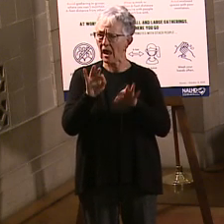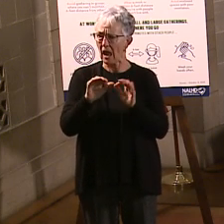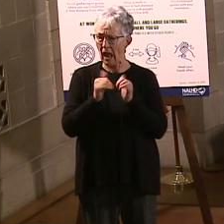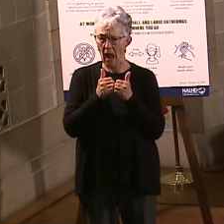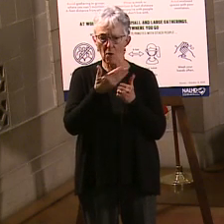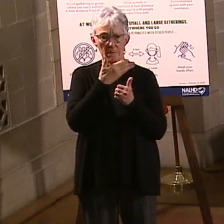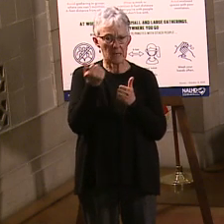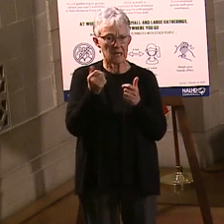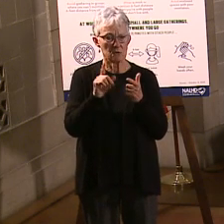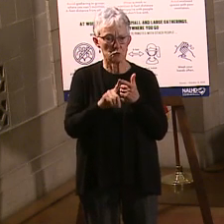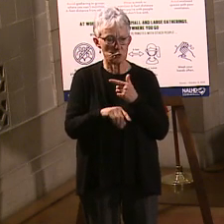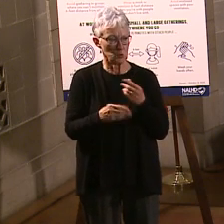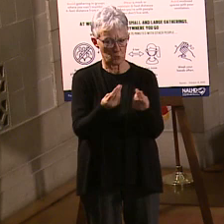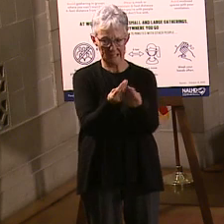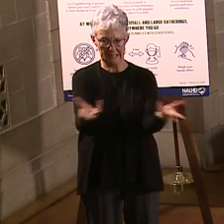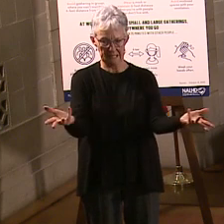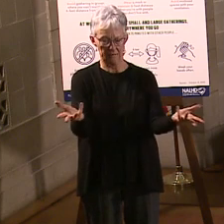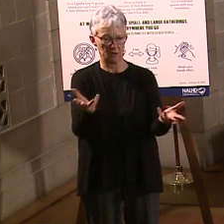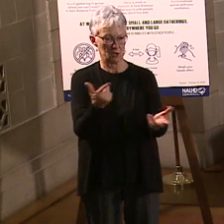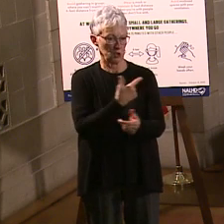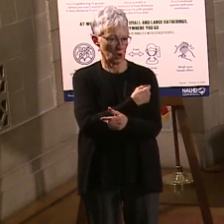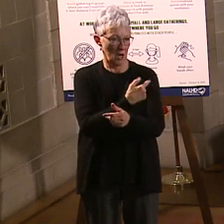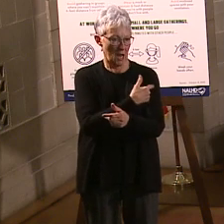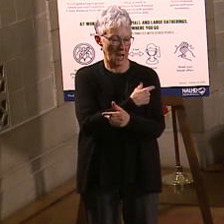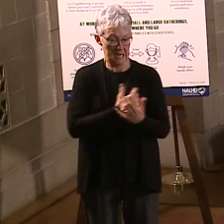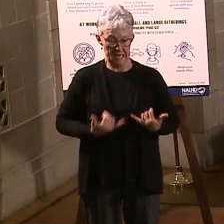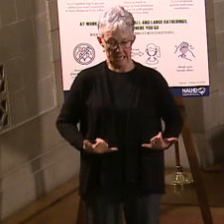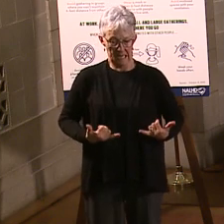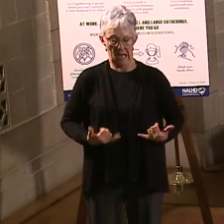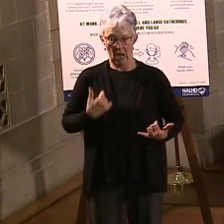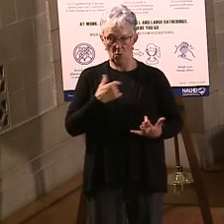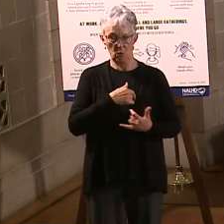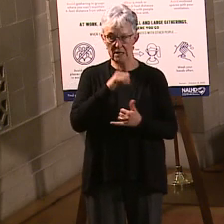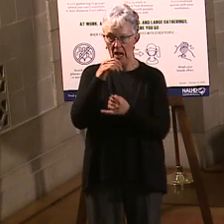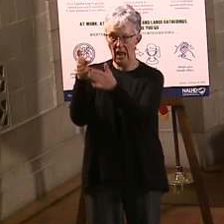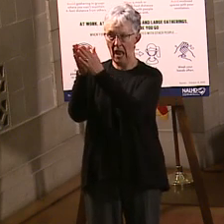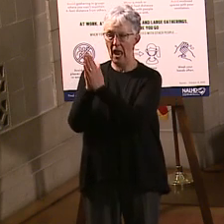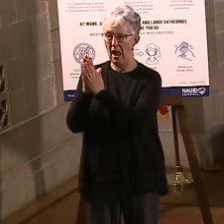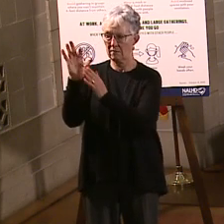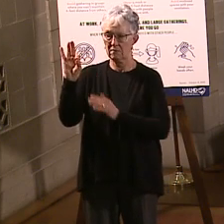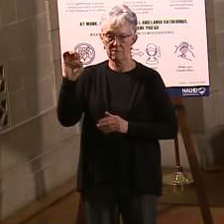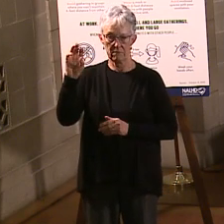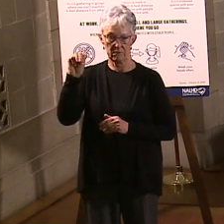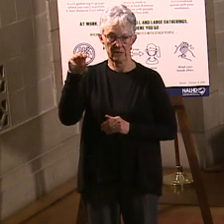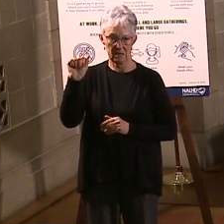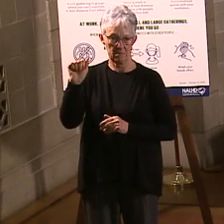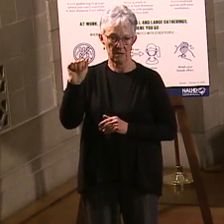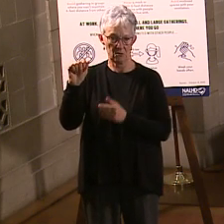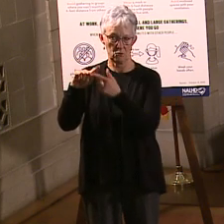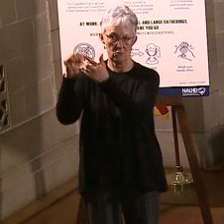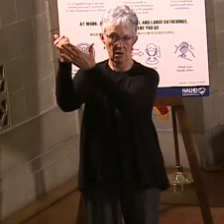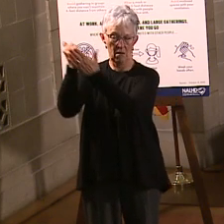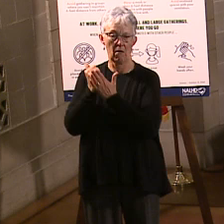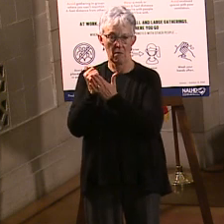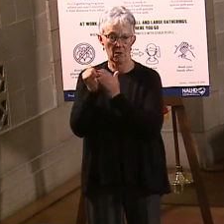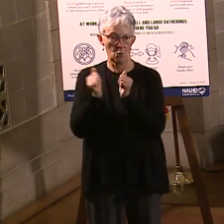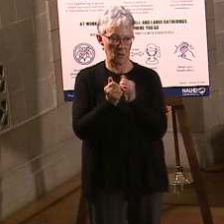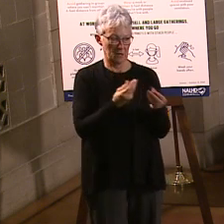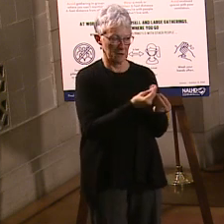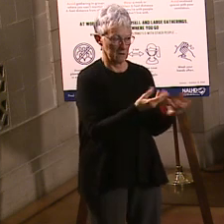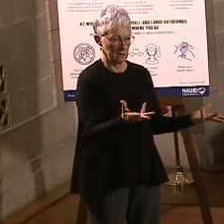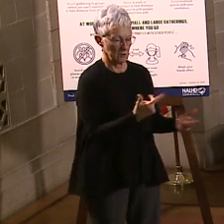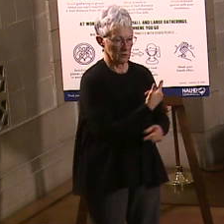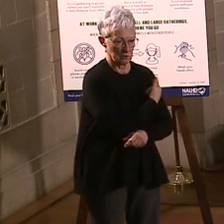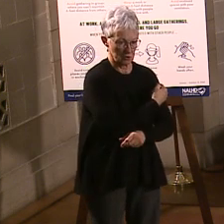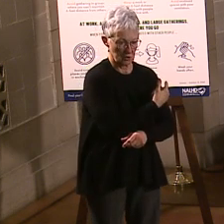Nebraska is not requesting a FEMA site as it does not bring any additional allocation to our state. But and we're